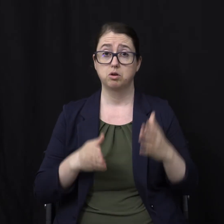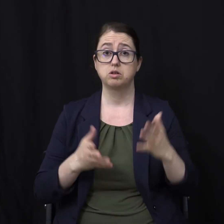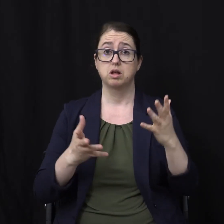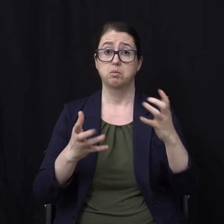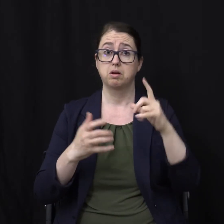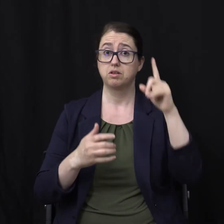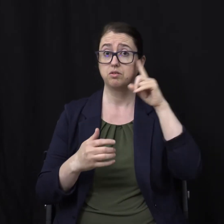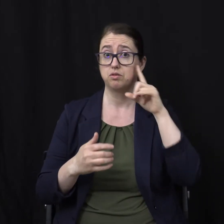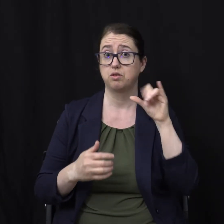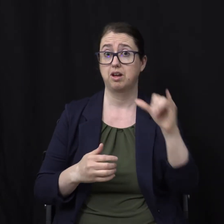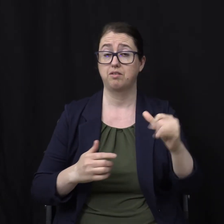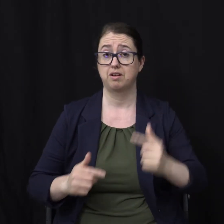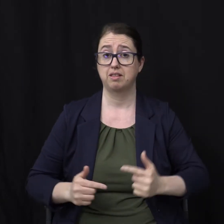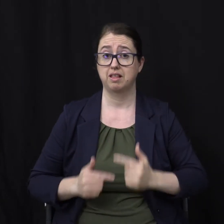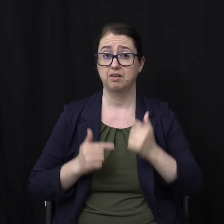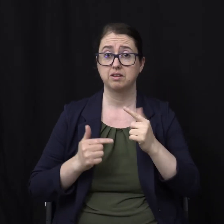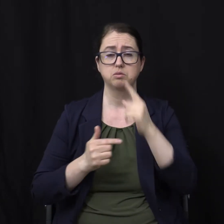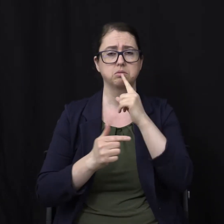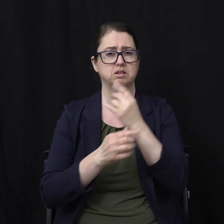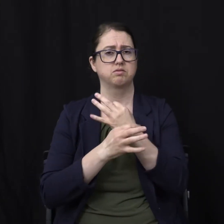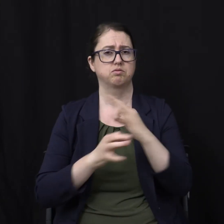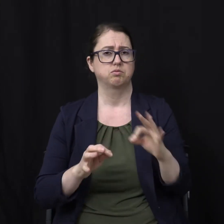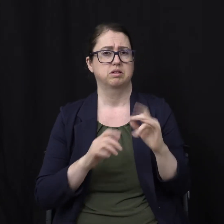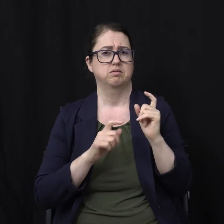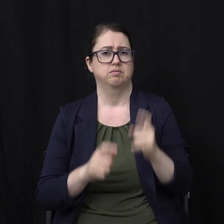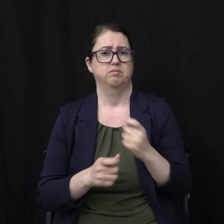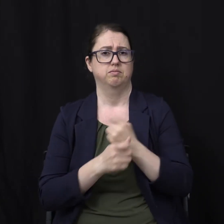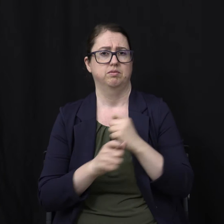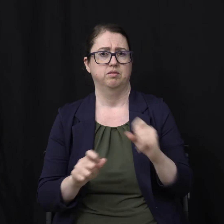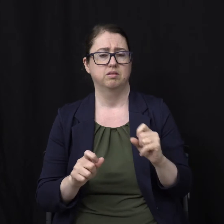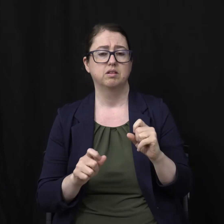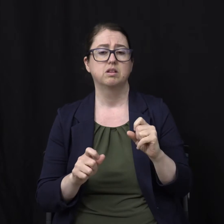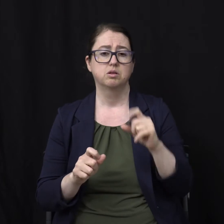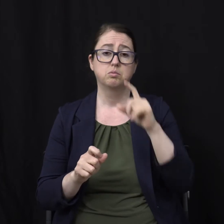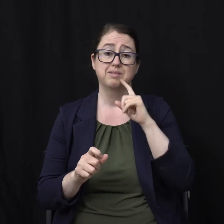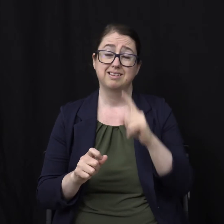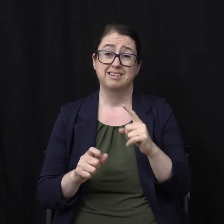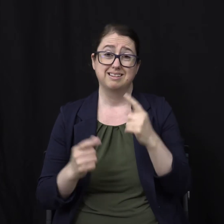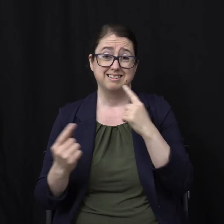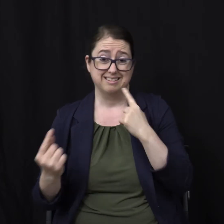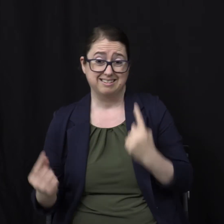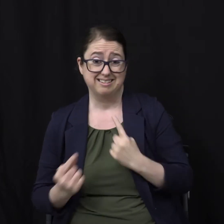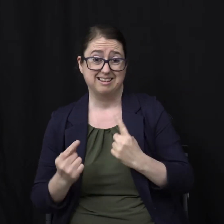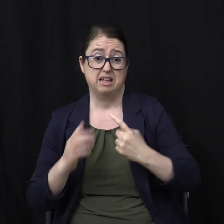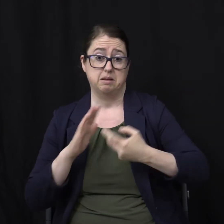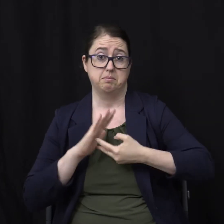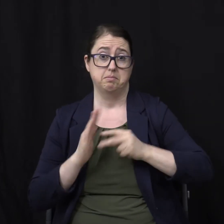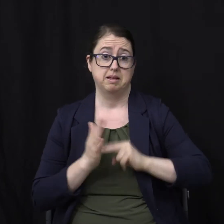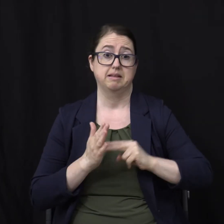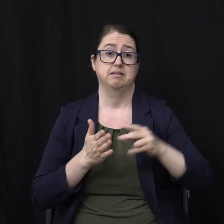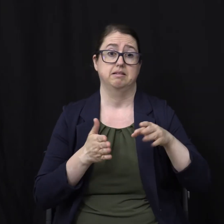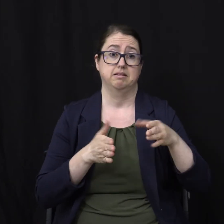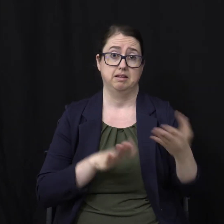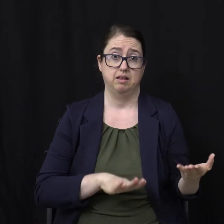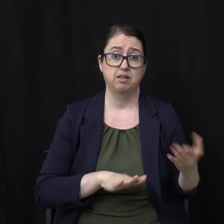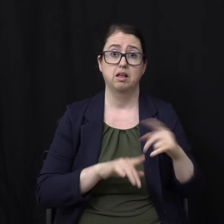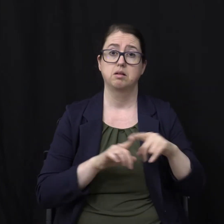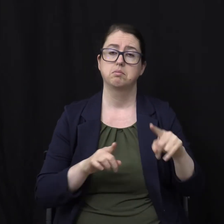life Who loves Jesus It's a free gift of salvation The wages of sin is death But the gift of God Is eternal what? Eternal